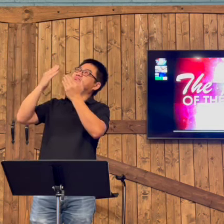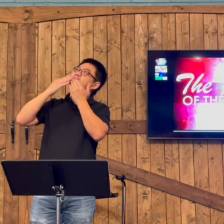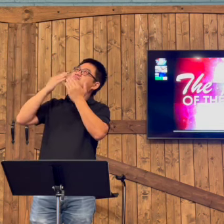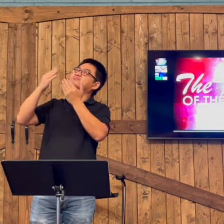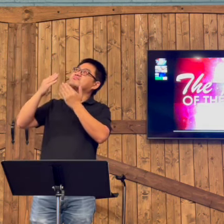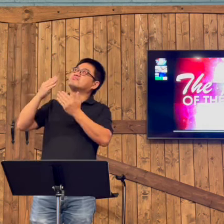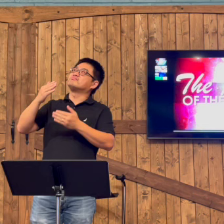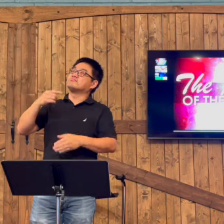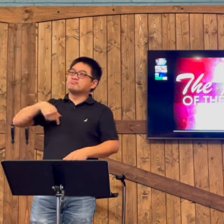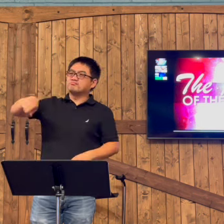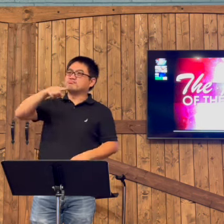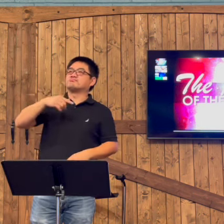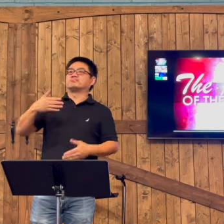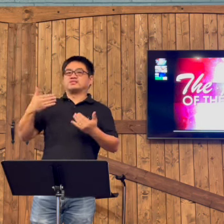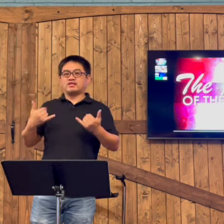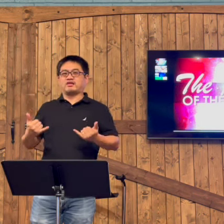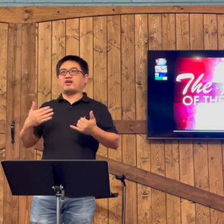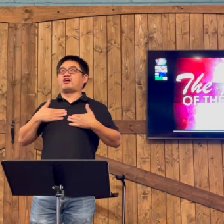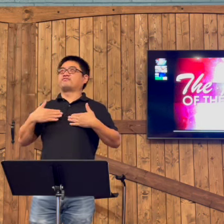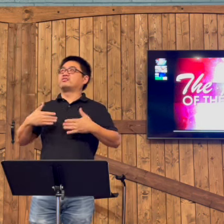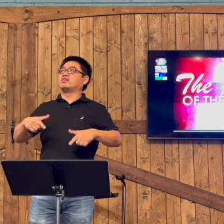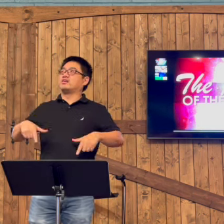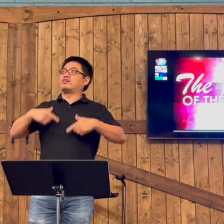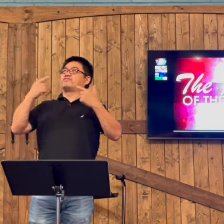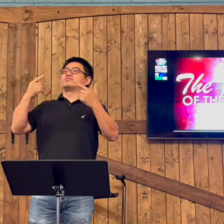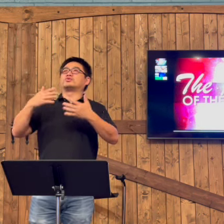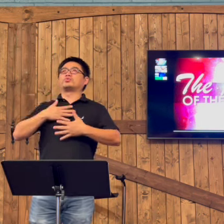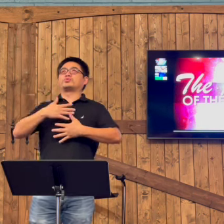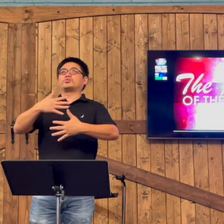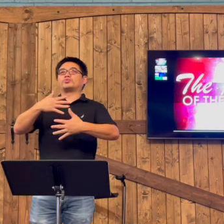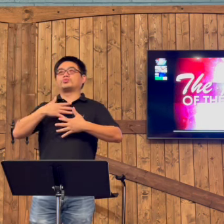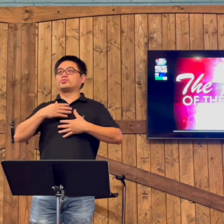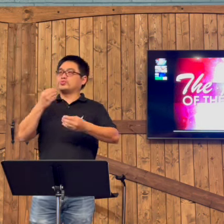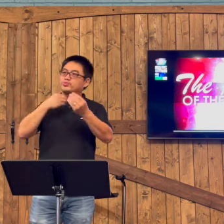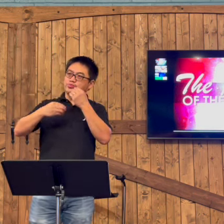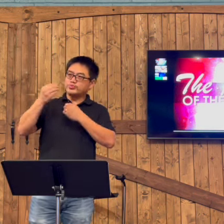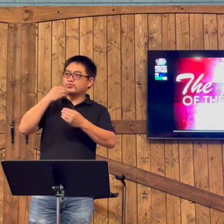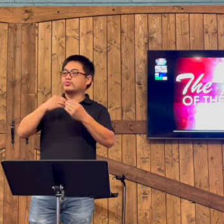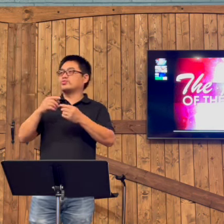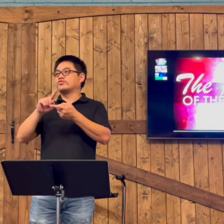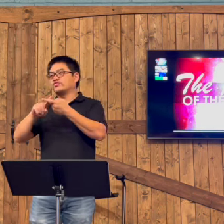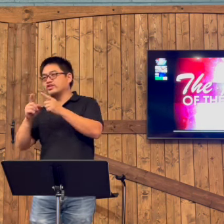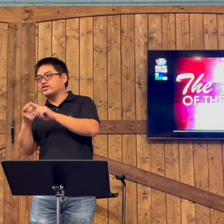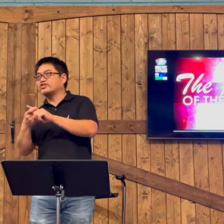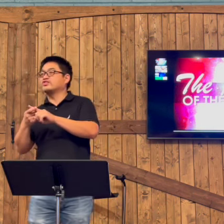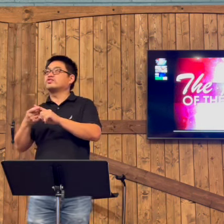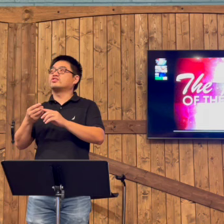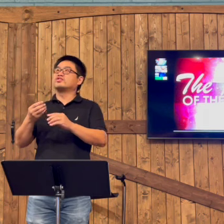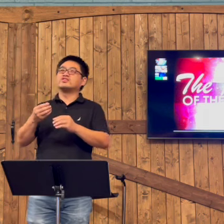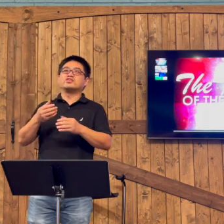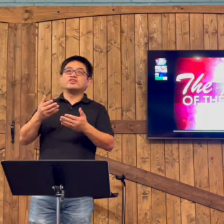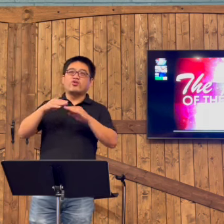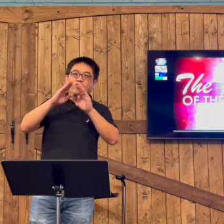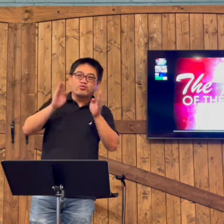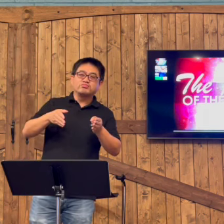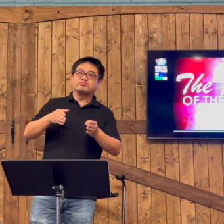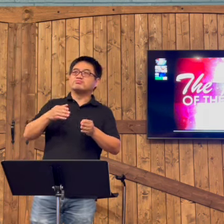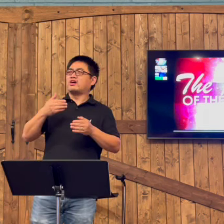We thank You so much that we have life, that we can breathe, that we have friends